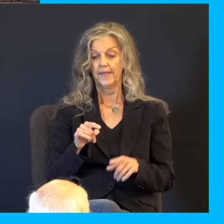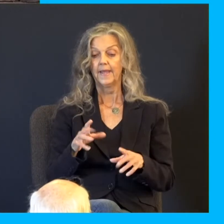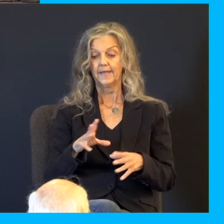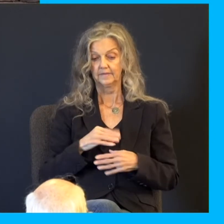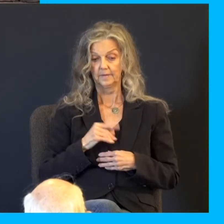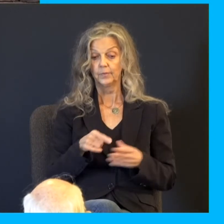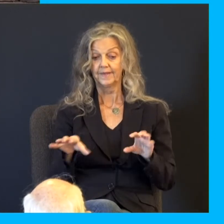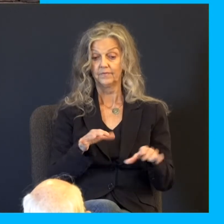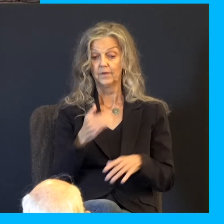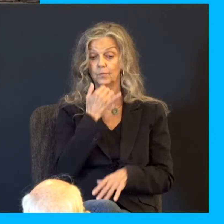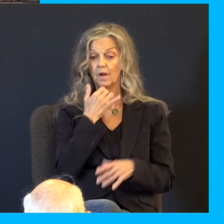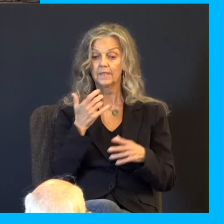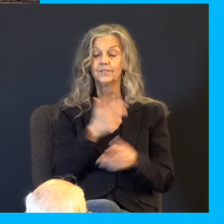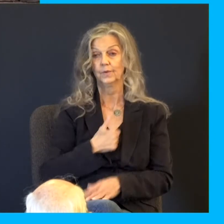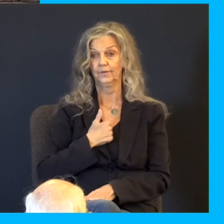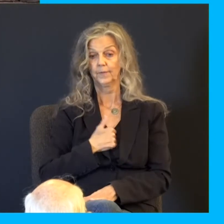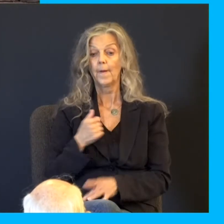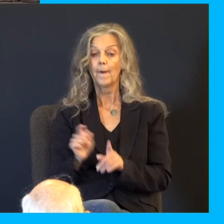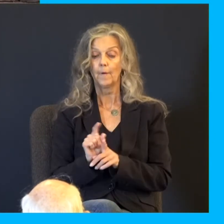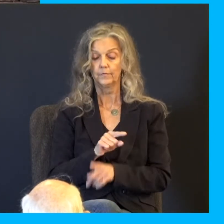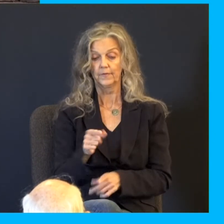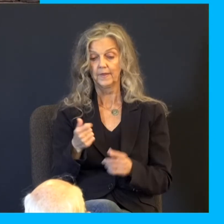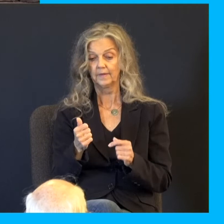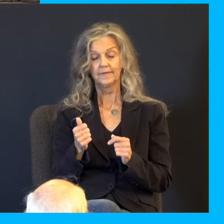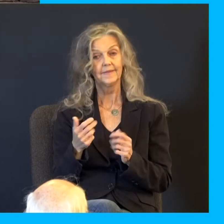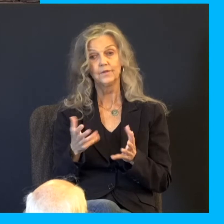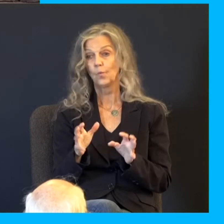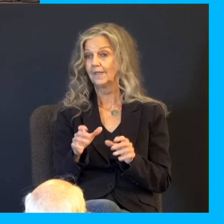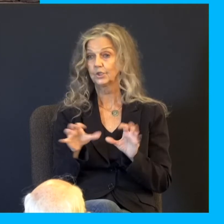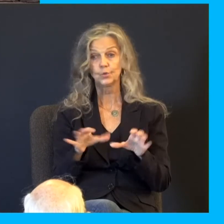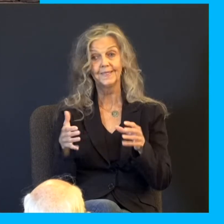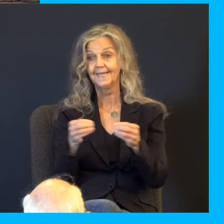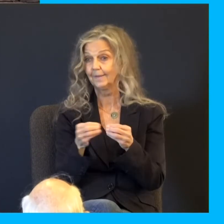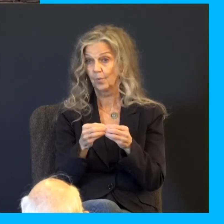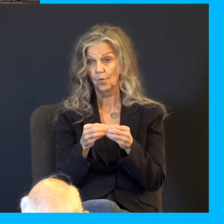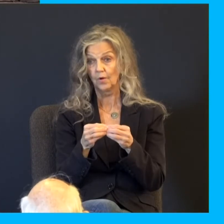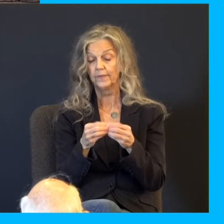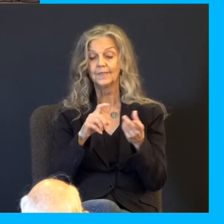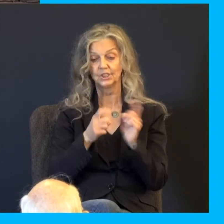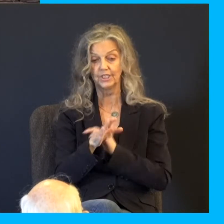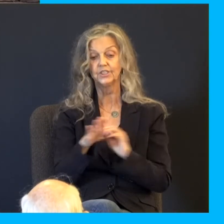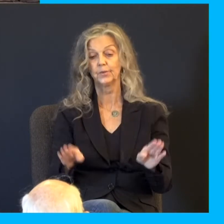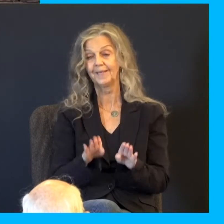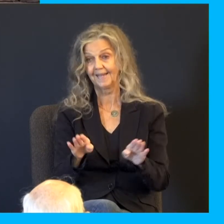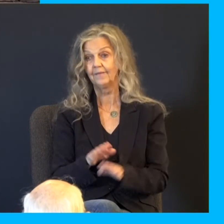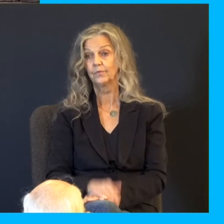to apologize for it, but then they also seek to no longer do the behavior or thing that caused the pain in the first